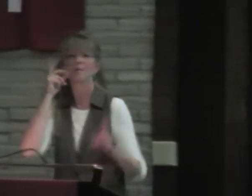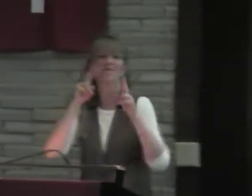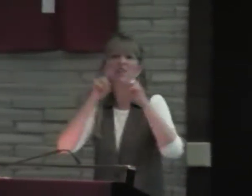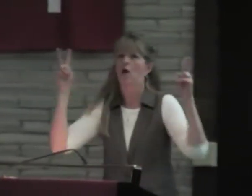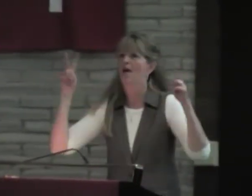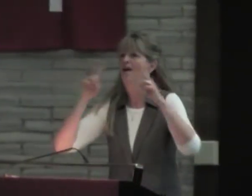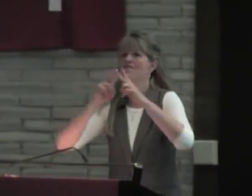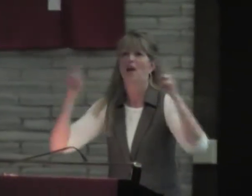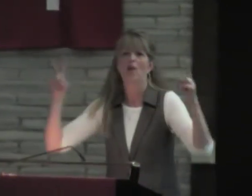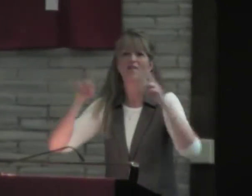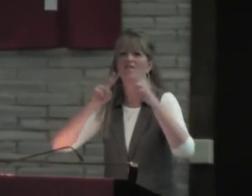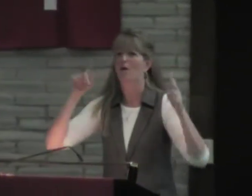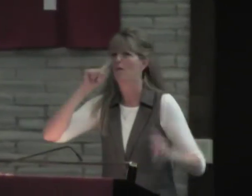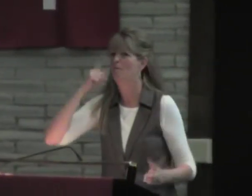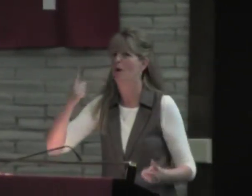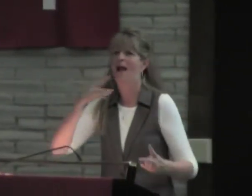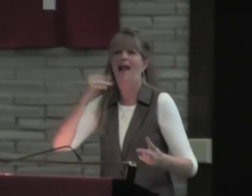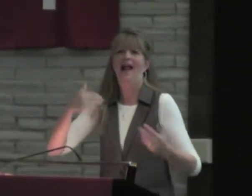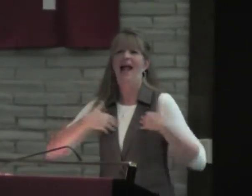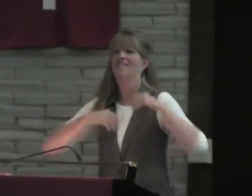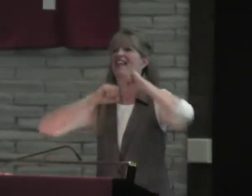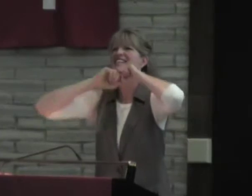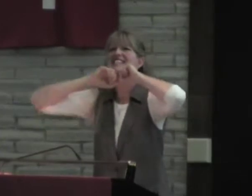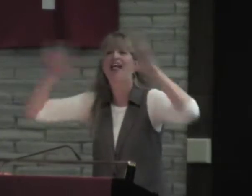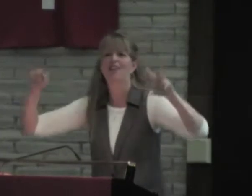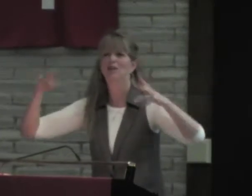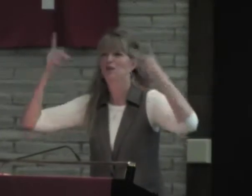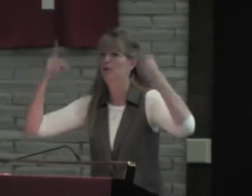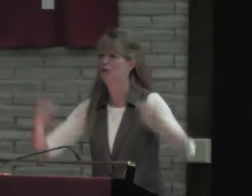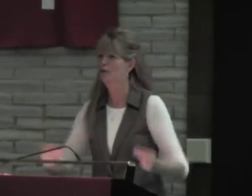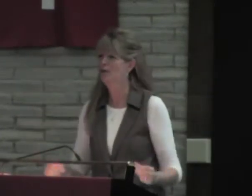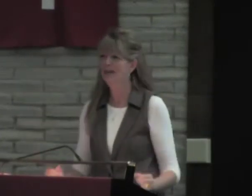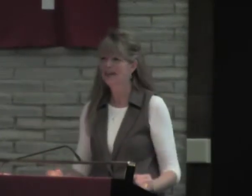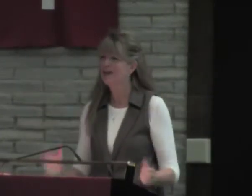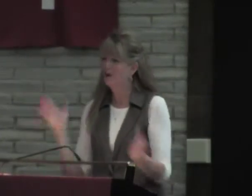Not because Pastor Debbie is very, very, very, very boring and has nothing to do.